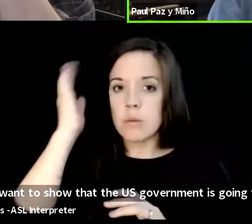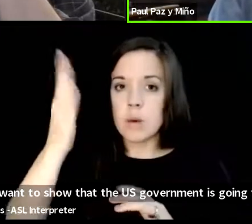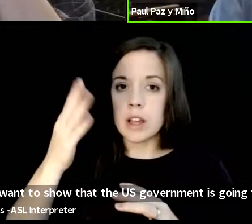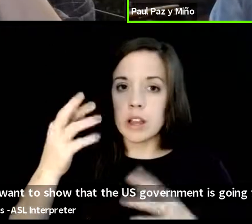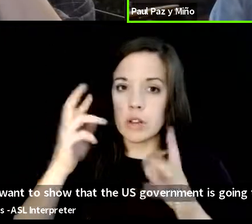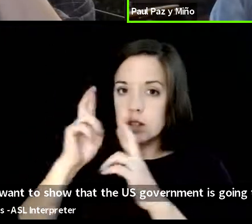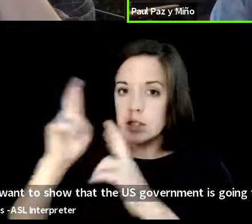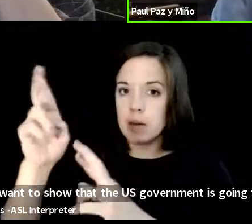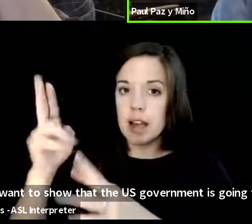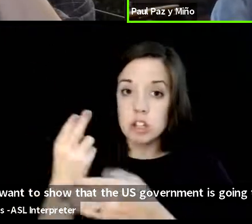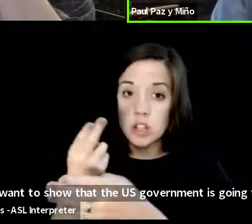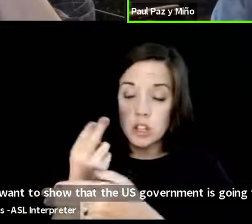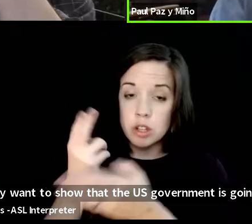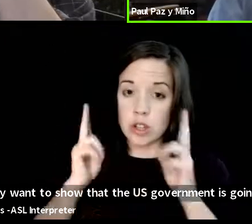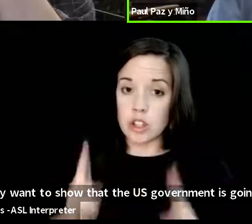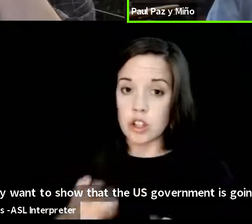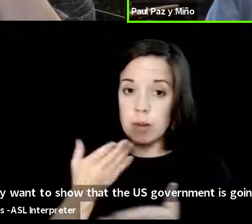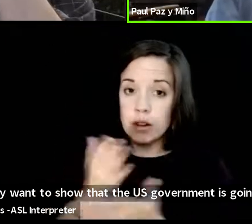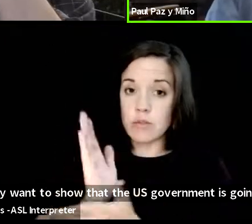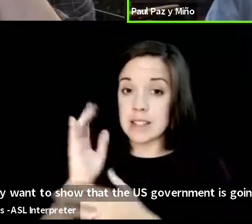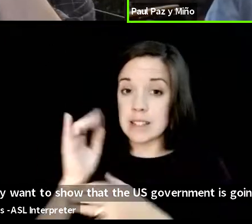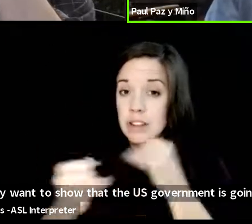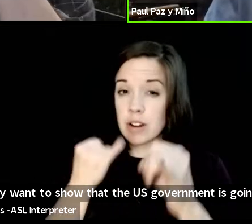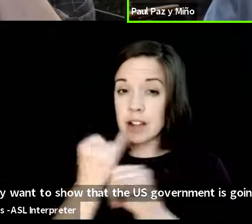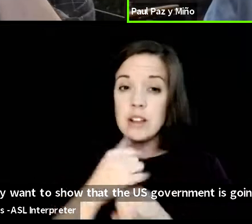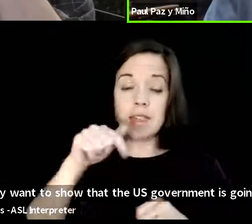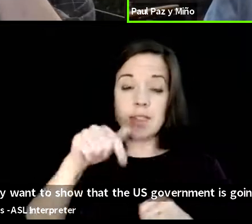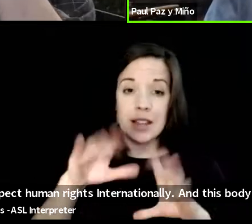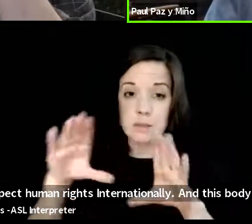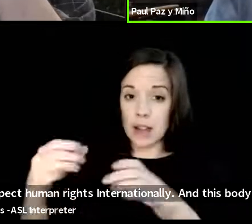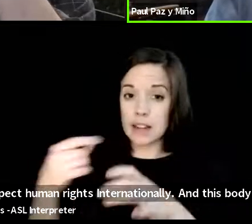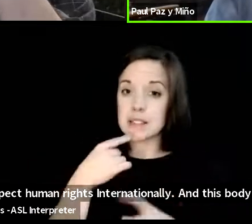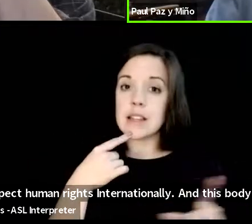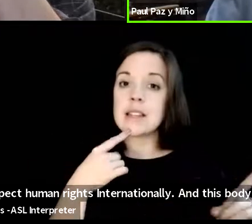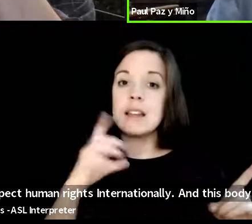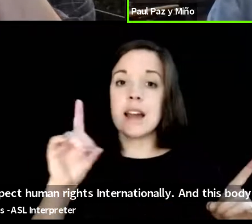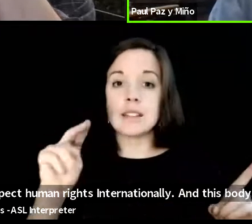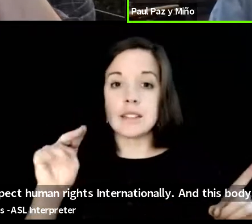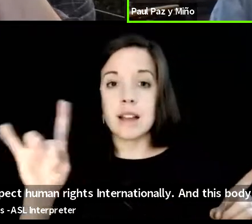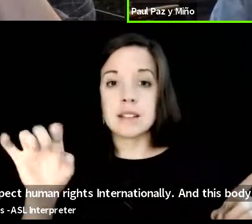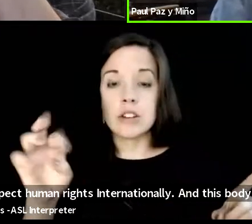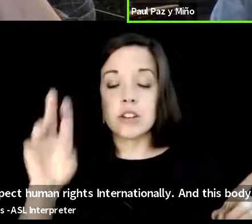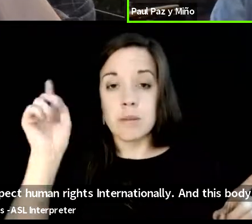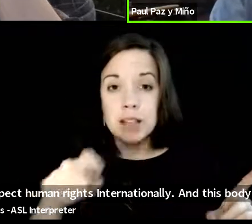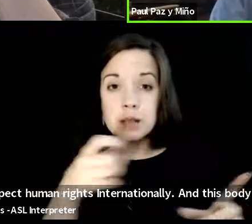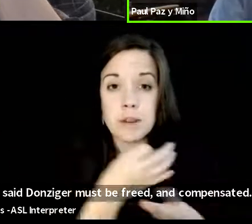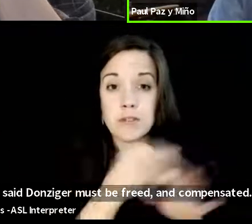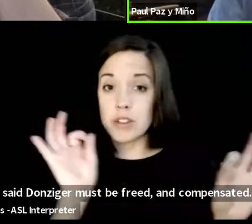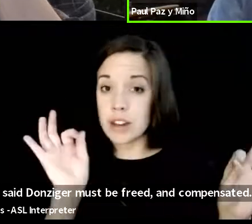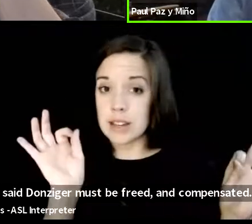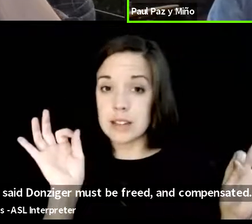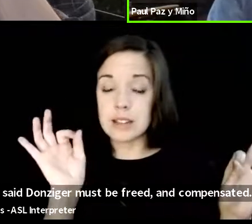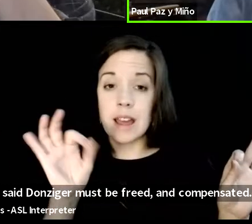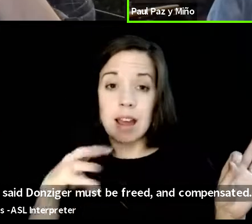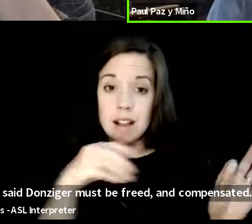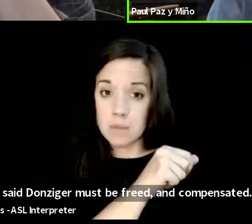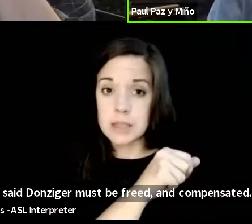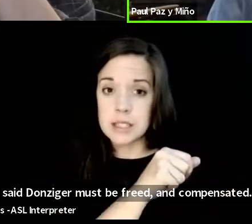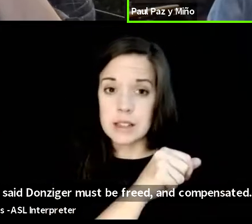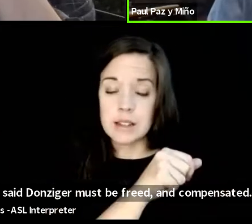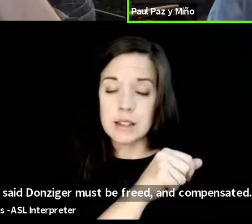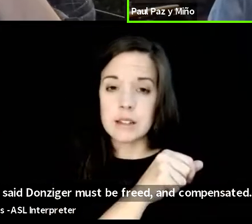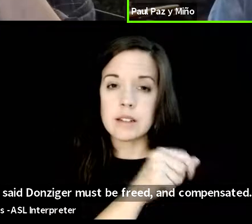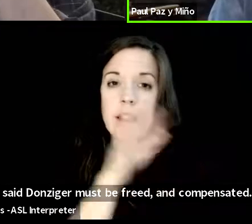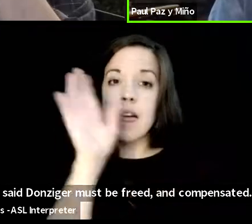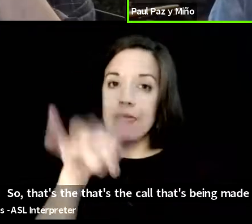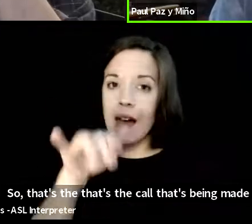internationally and this body has said donzinger must be freed and compensated so that's the that's the